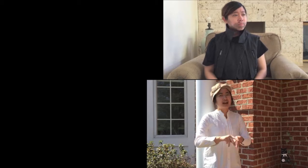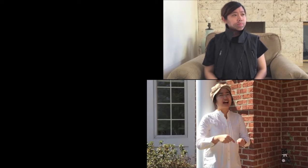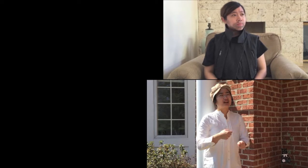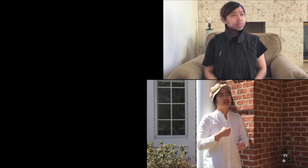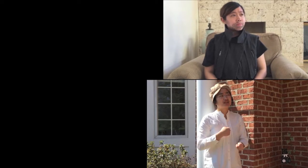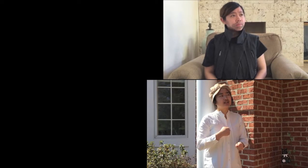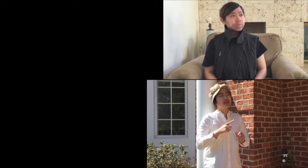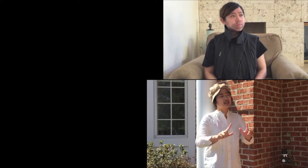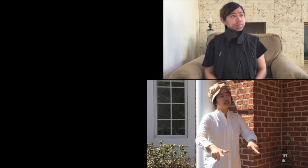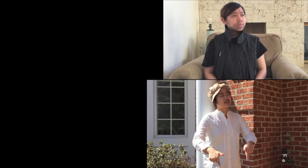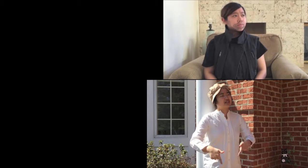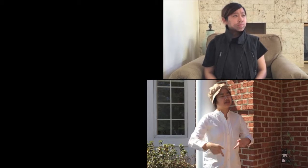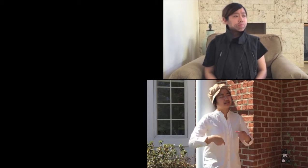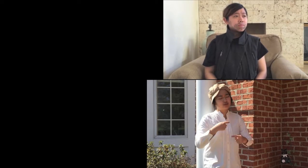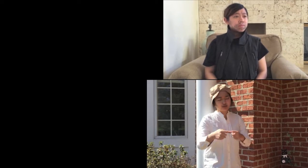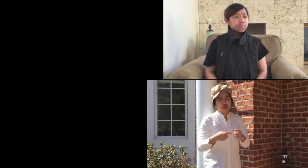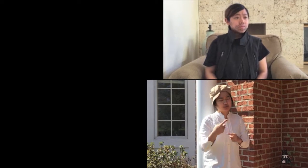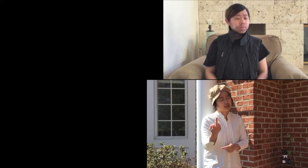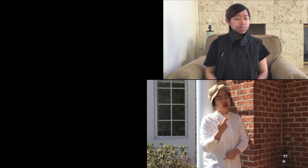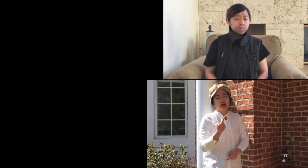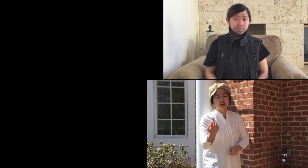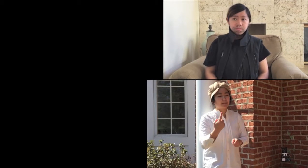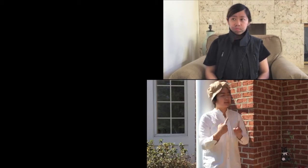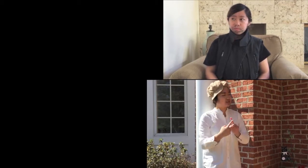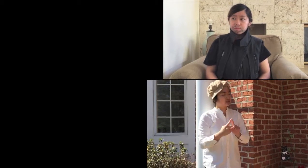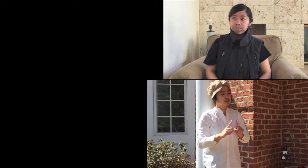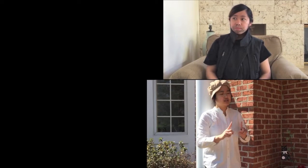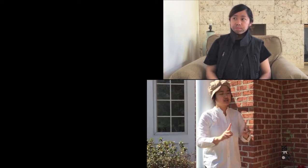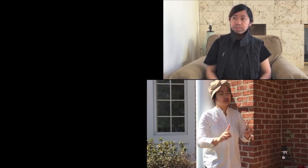How can I live when we are a party?